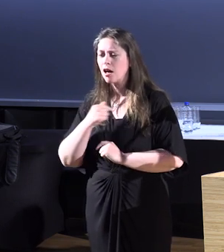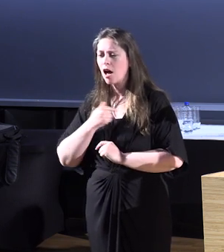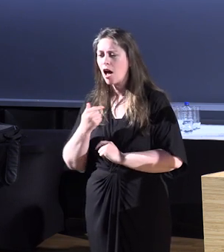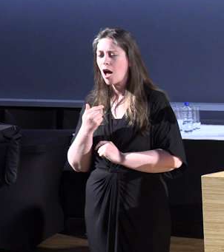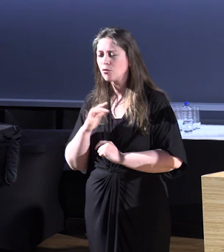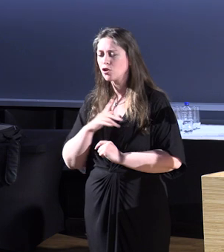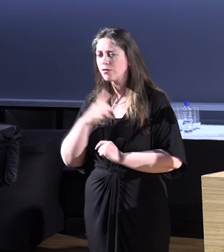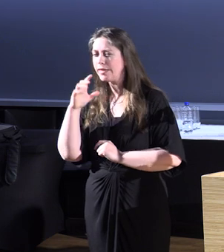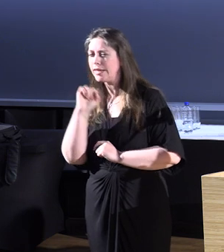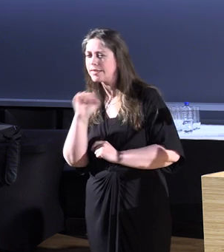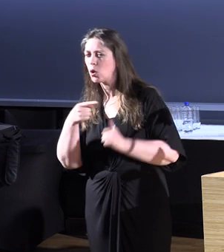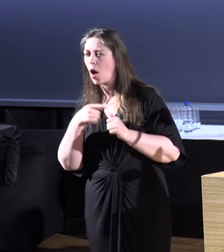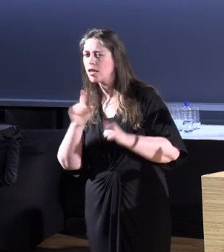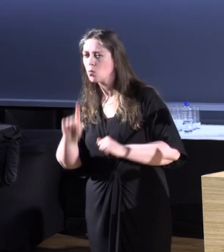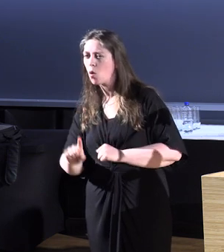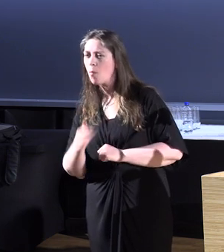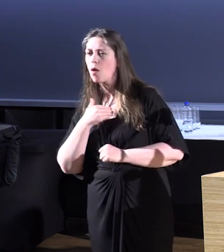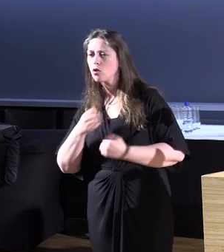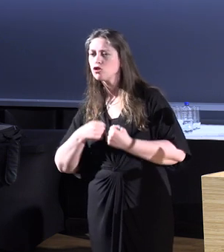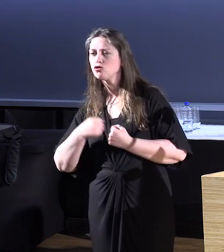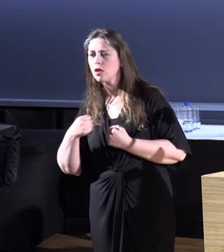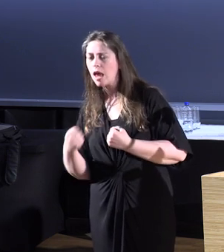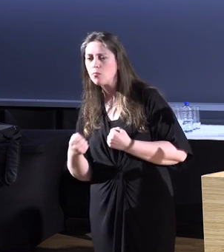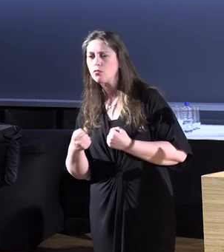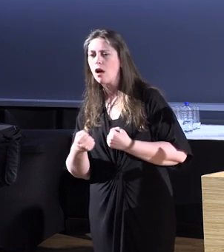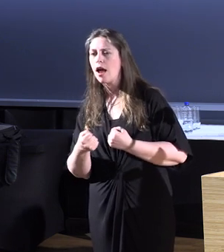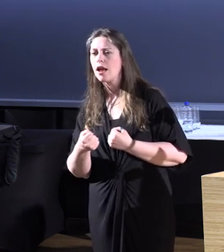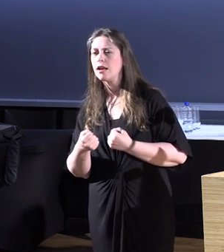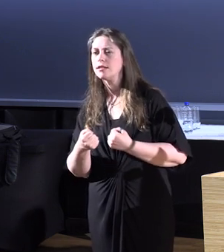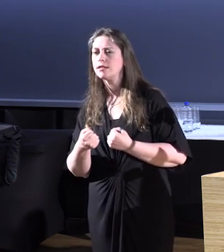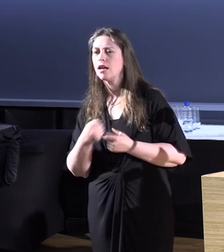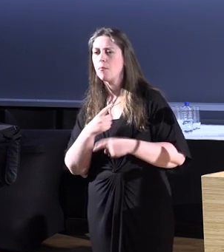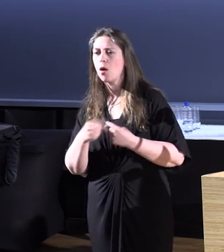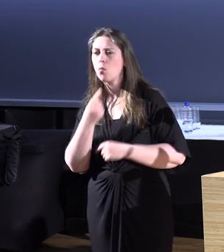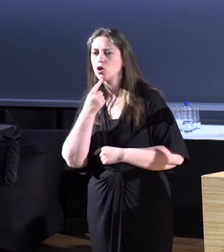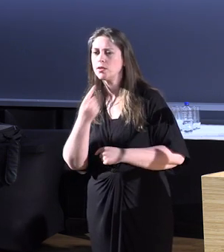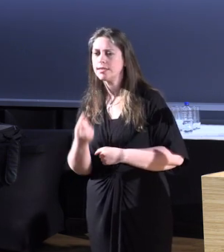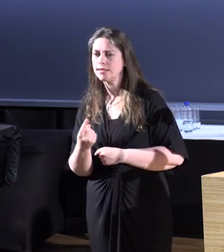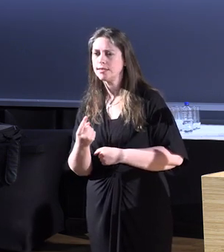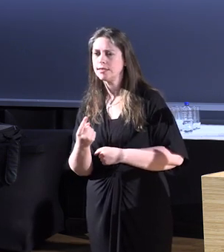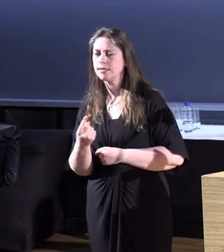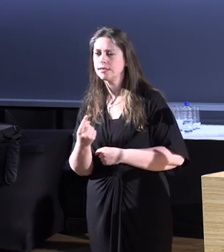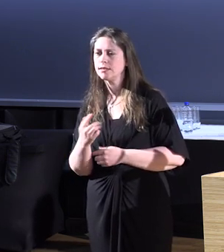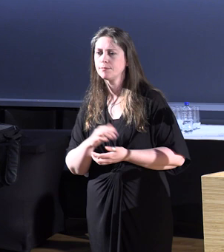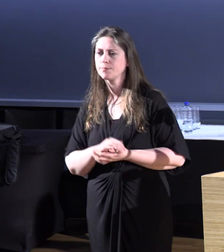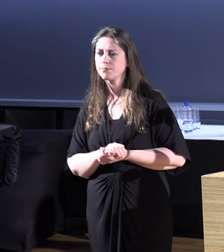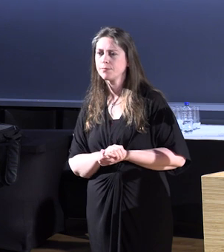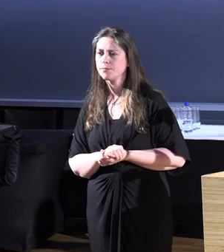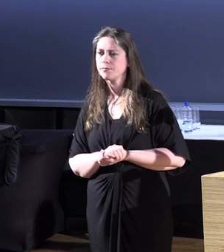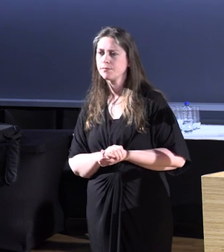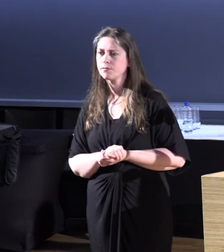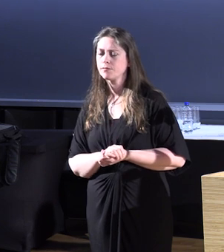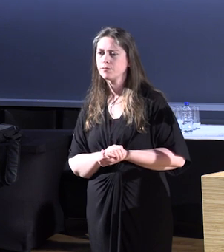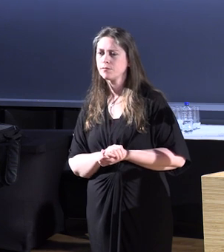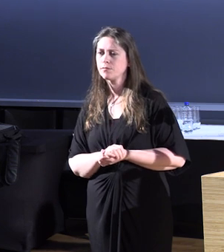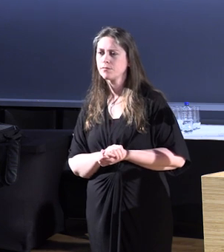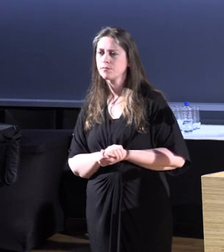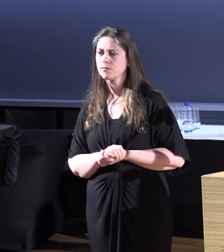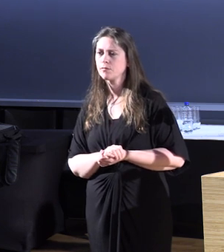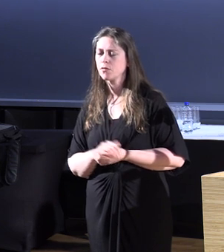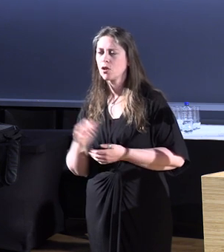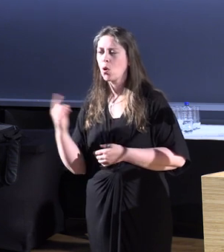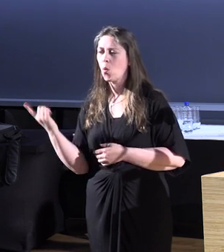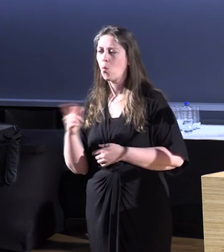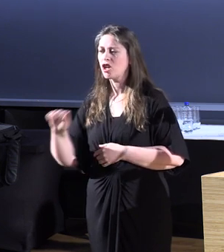but I would like you to just elaborate and to reflect on what you've said about the idea that we should be working to not be